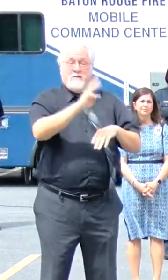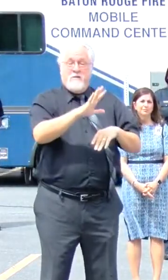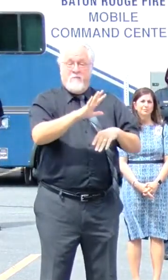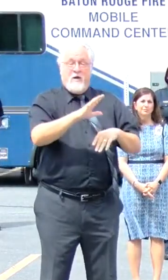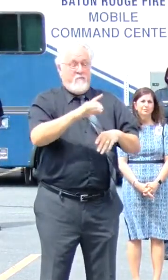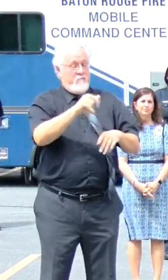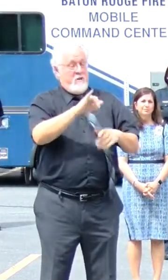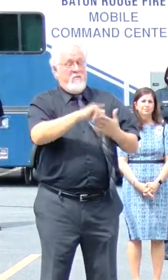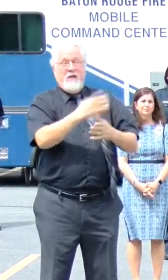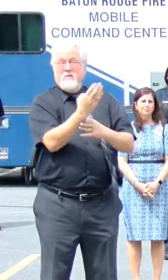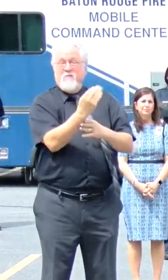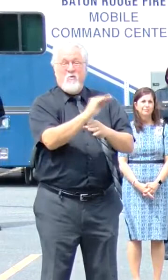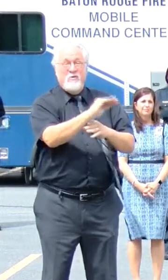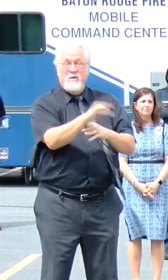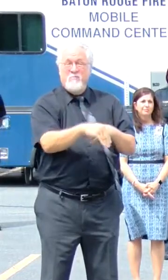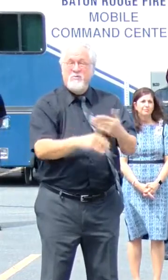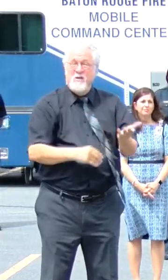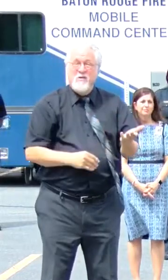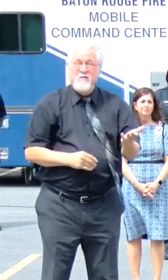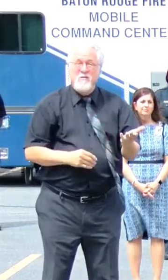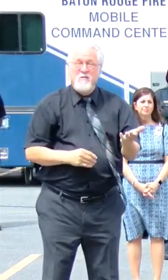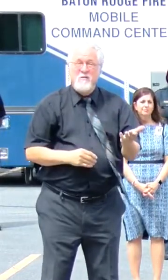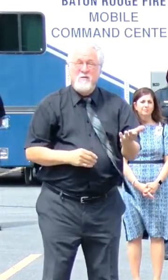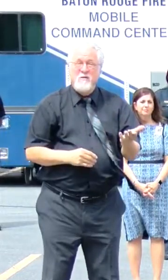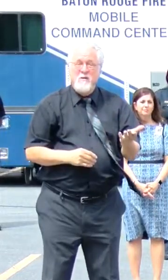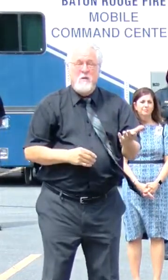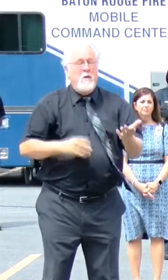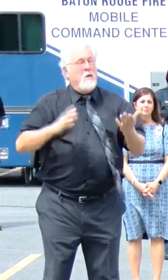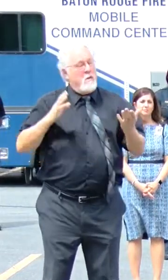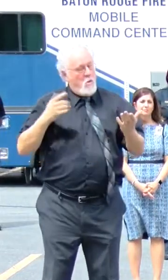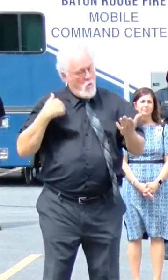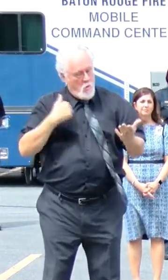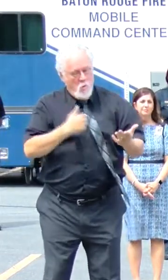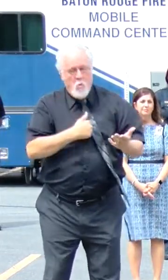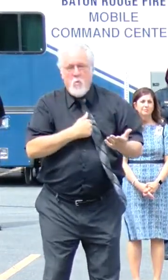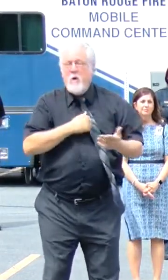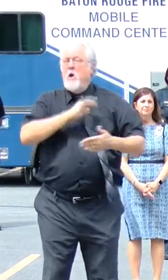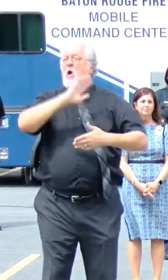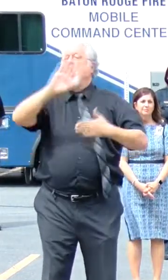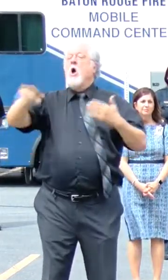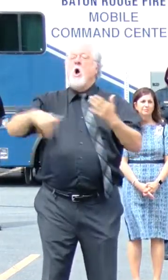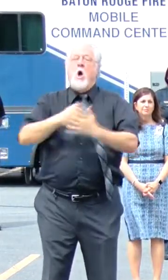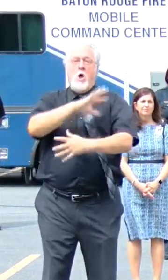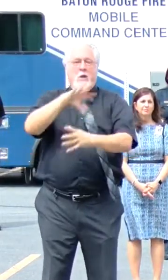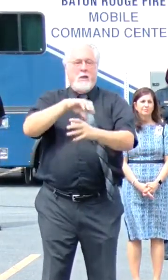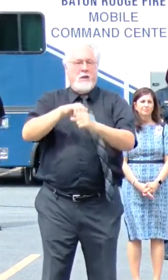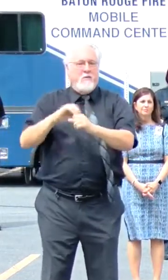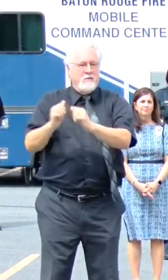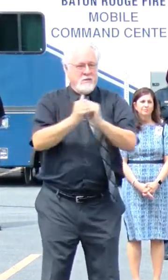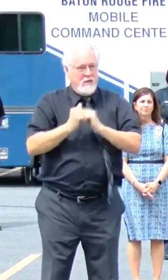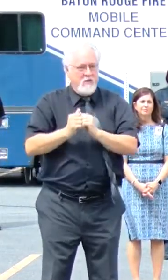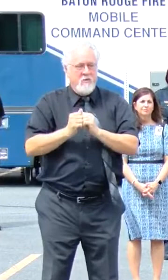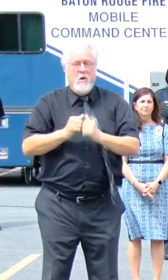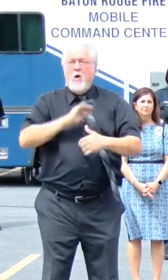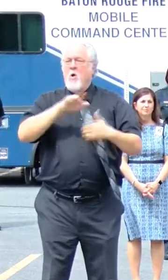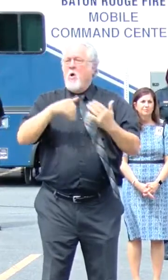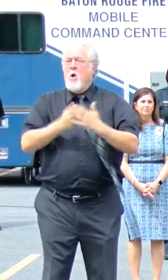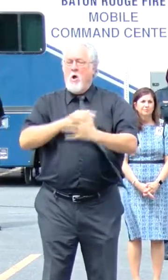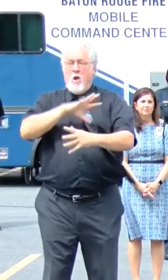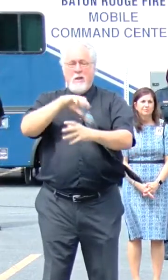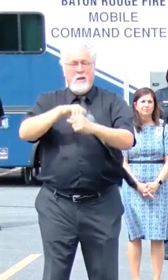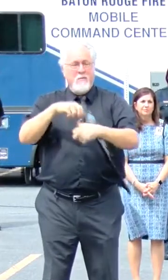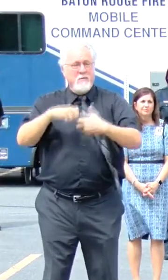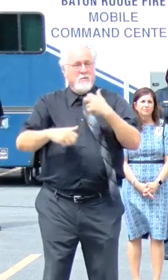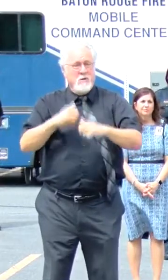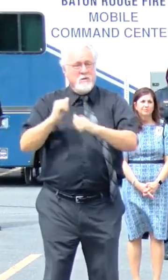up just 14 percent of our population. Yes, we are all in this together. We're all in this crisis together. You can